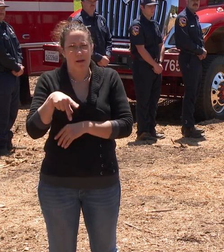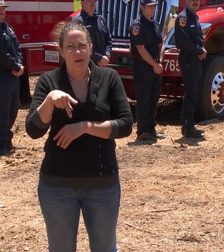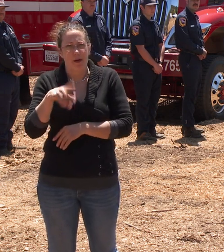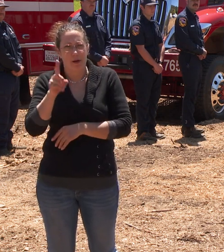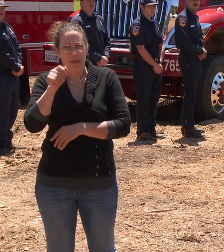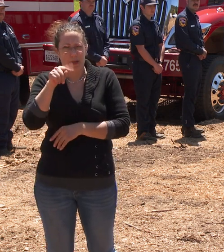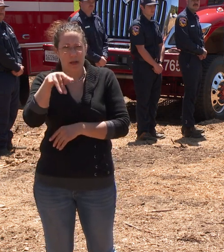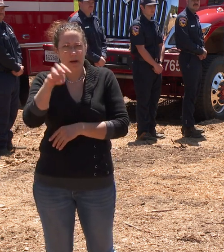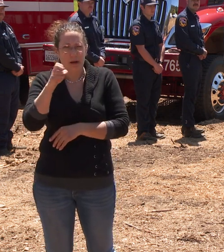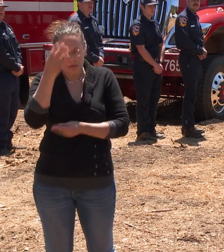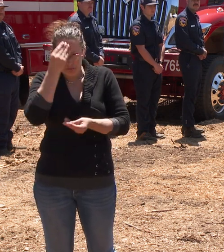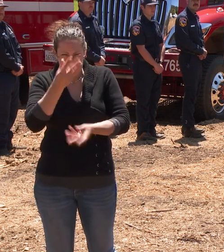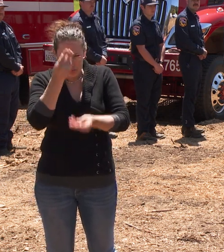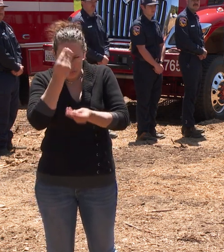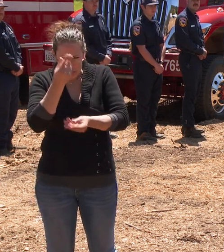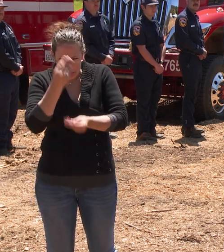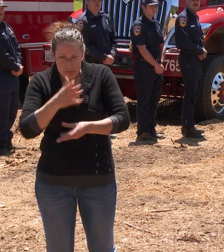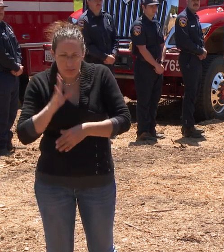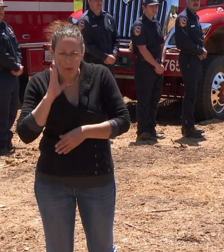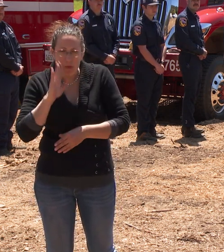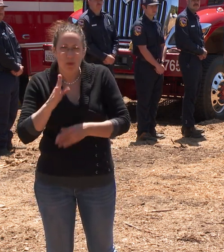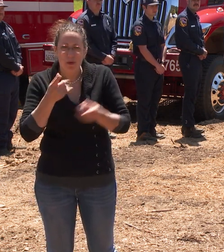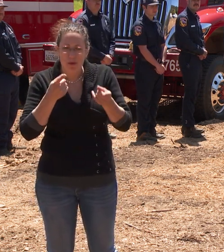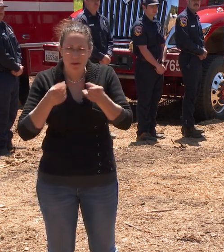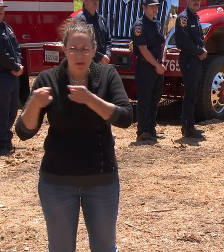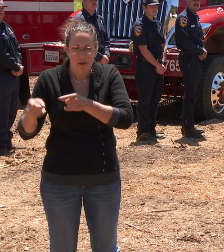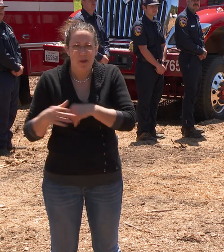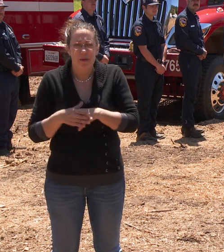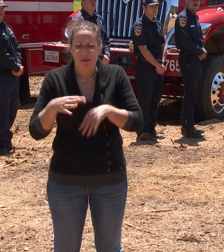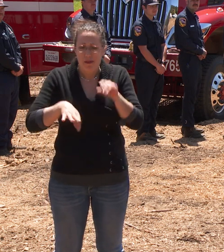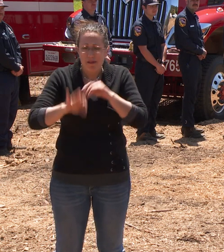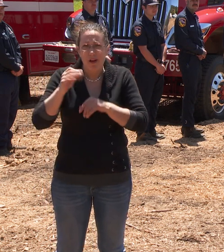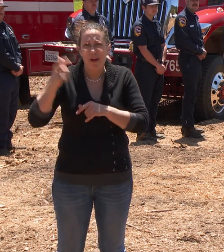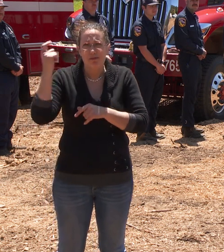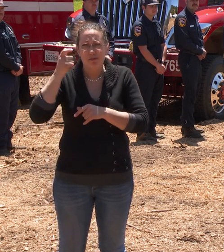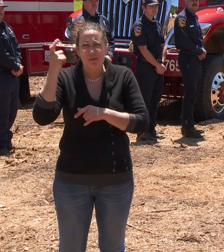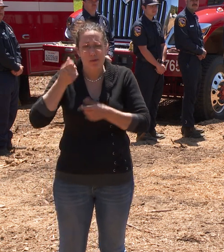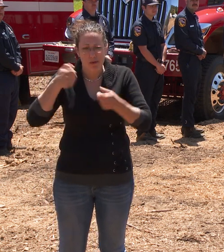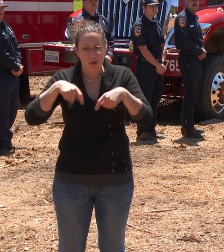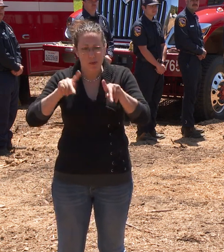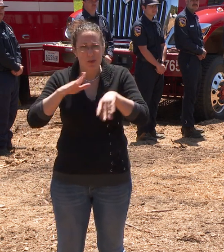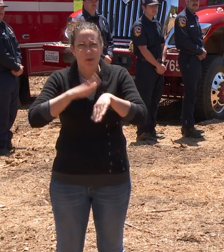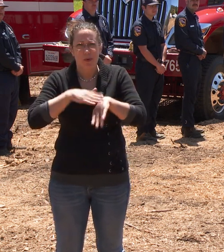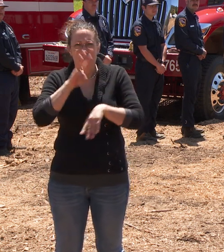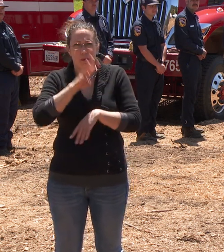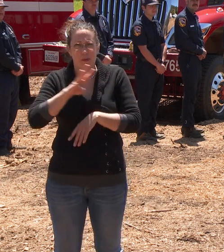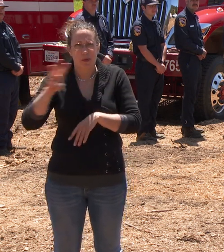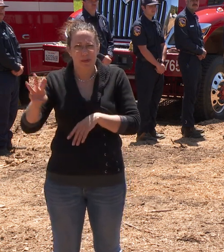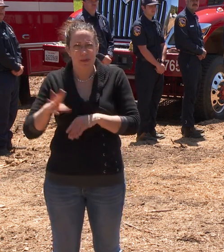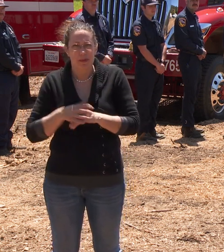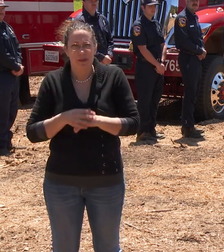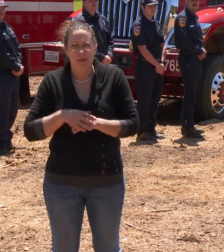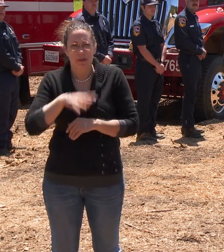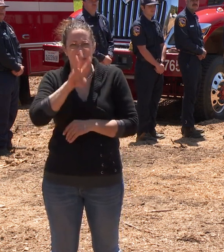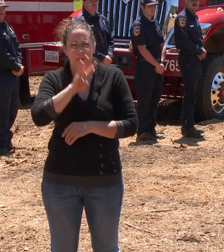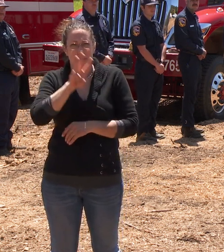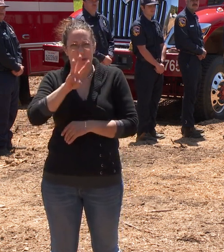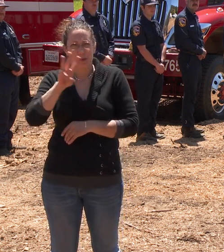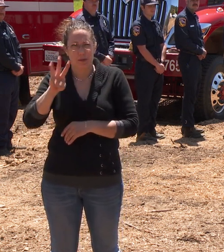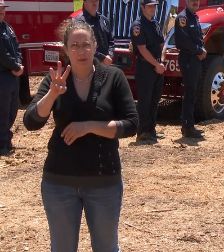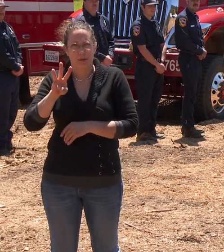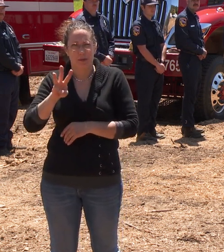fire information, find grant opportunities all by going to our website at www